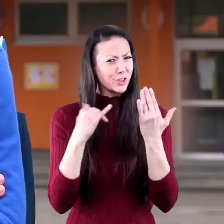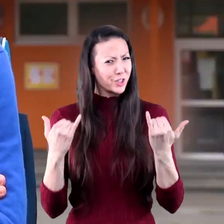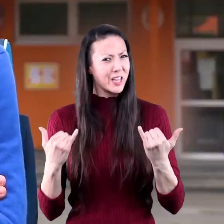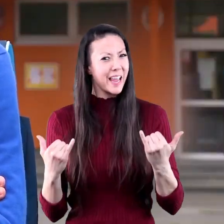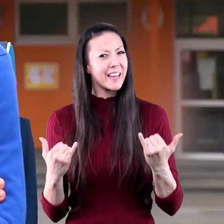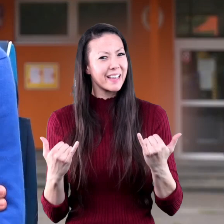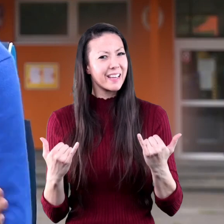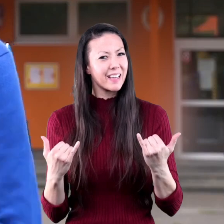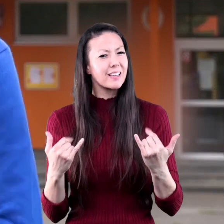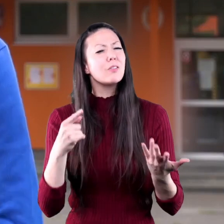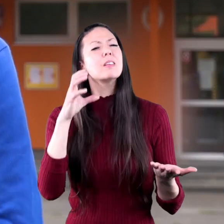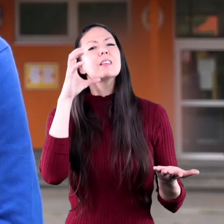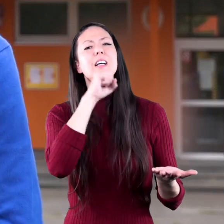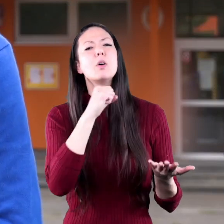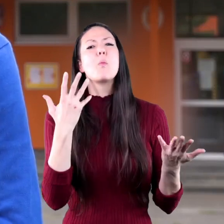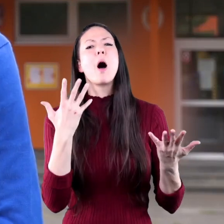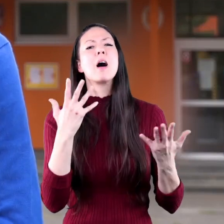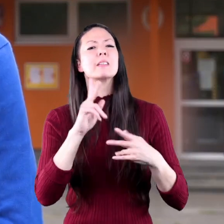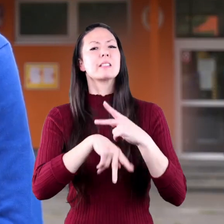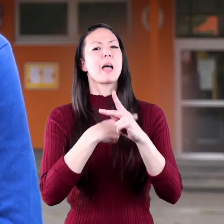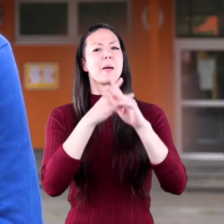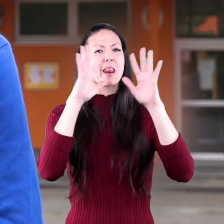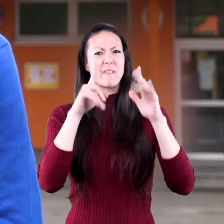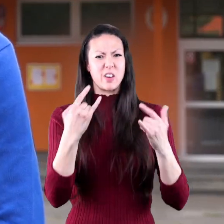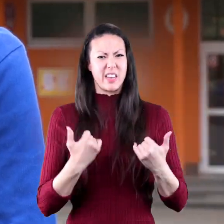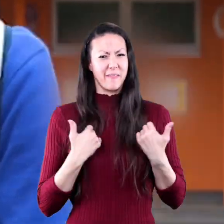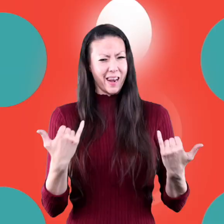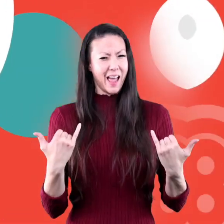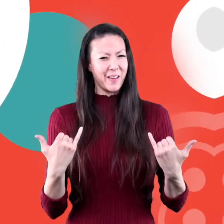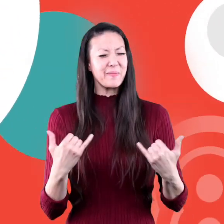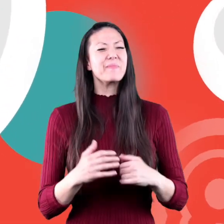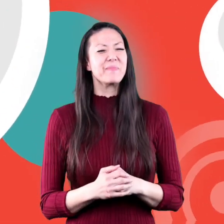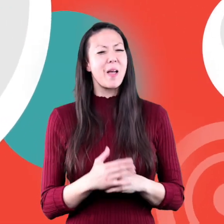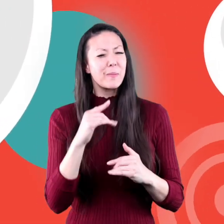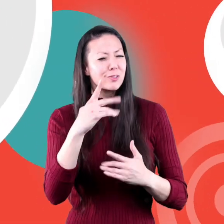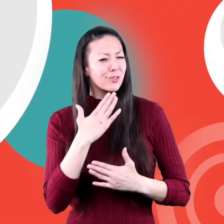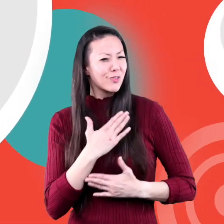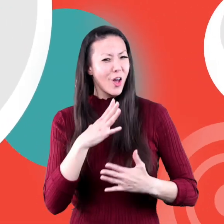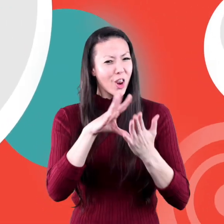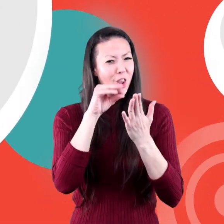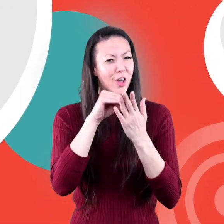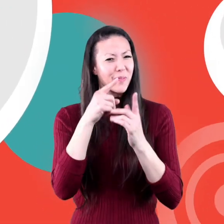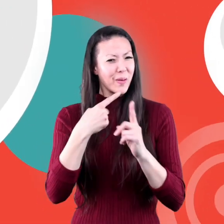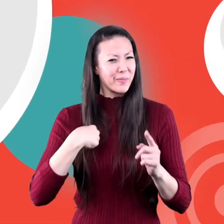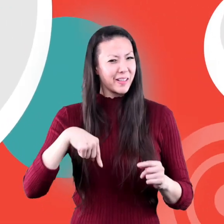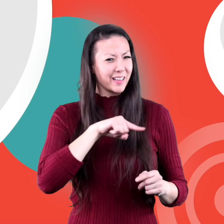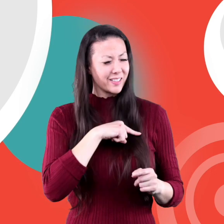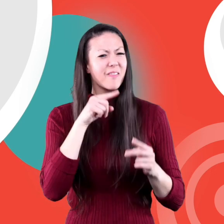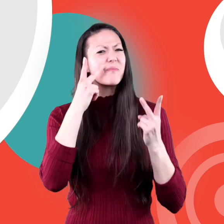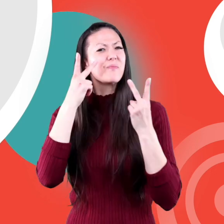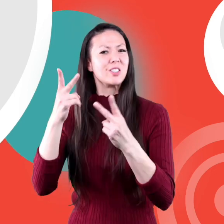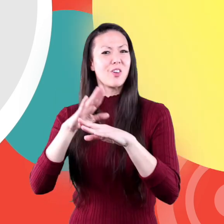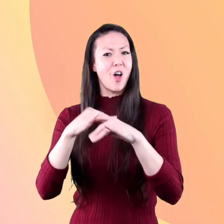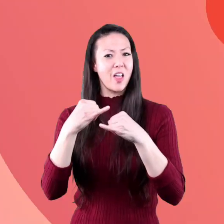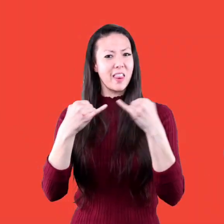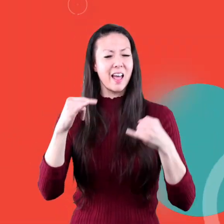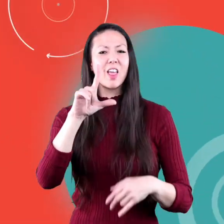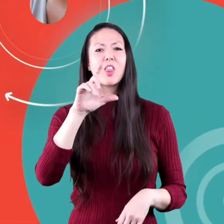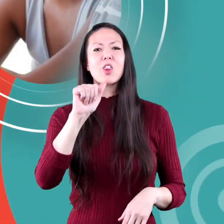today, can you guess what type of climate you live in? Hope you had fun learning with us! Visit us at learnbright